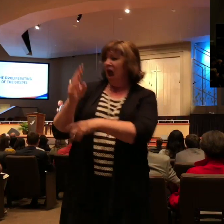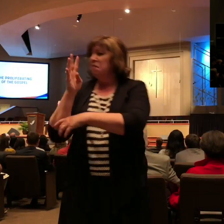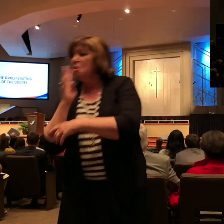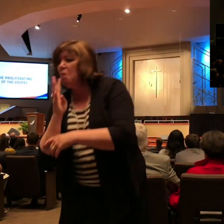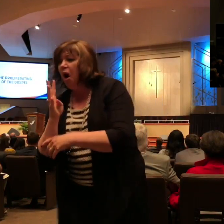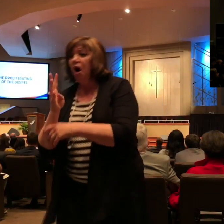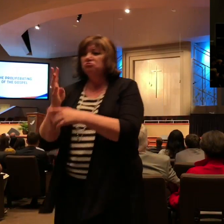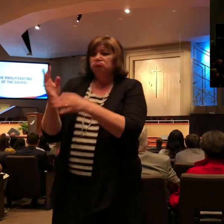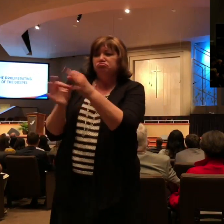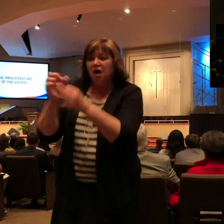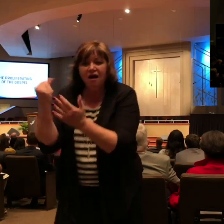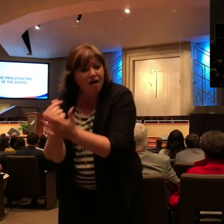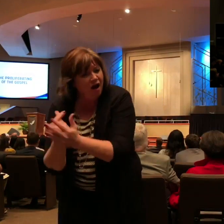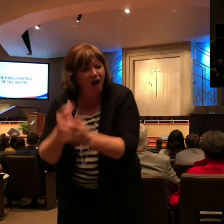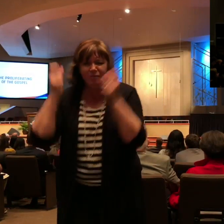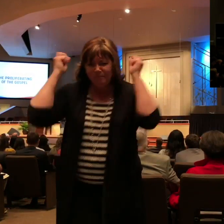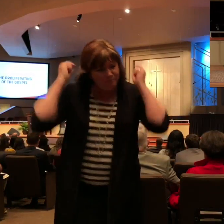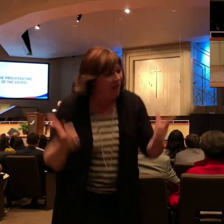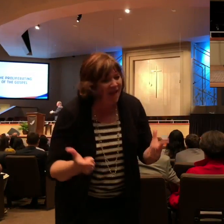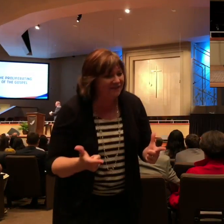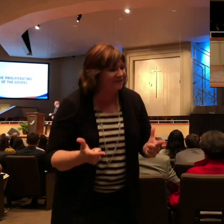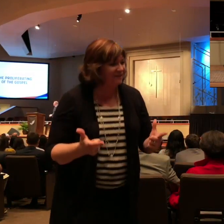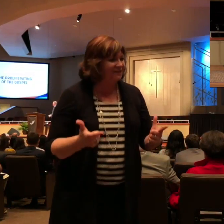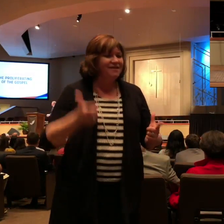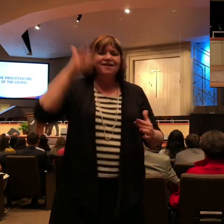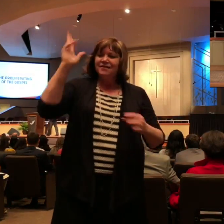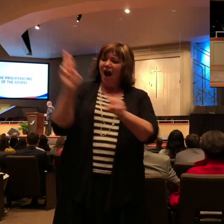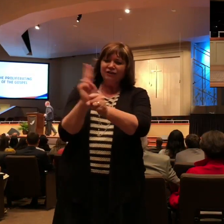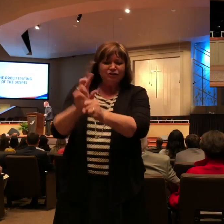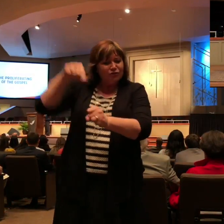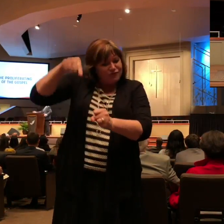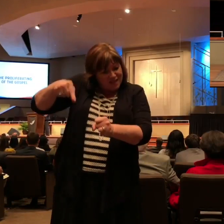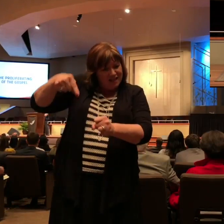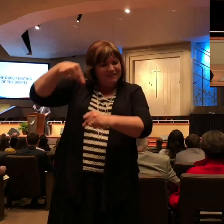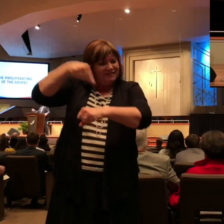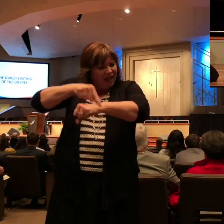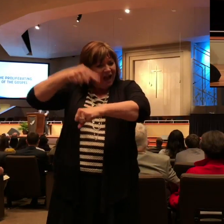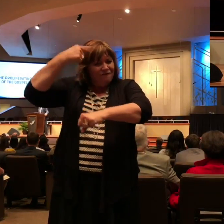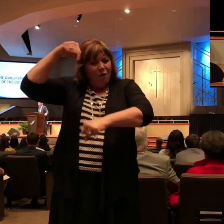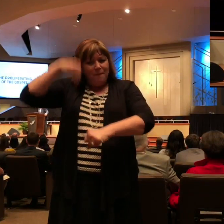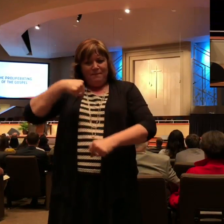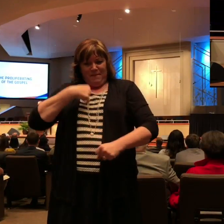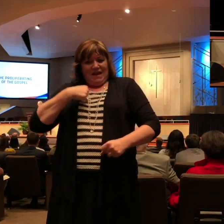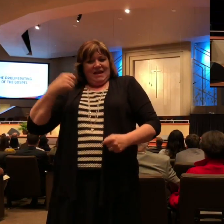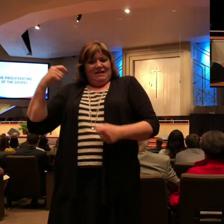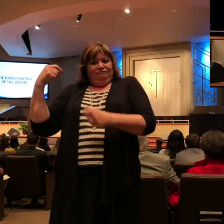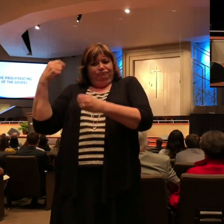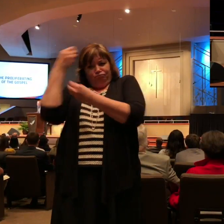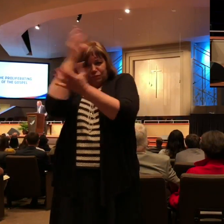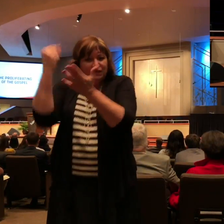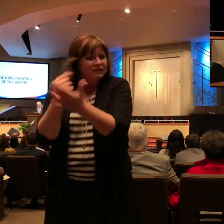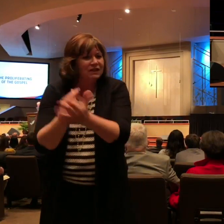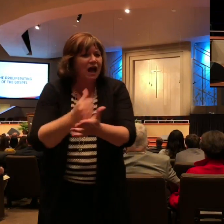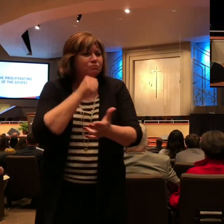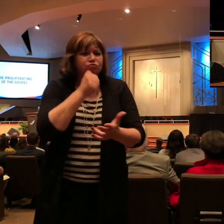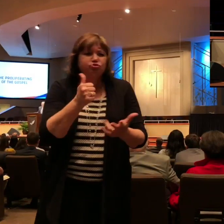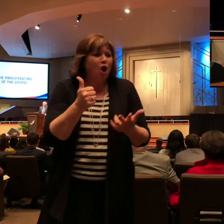incredible what's happening. Paul's encouraging these believers, look up. Don't be